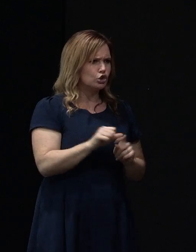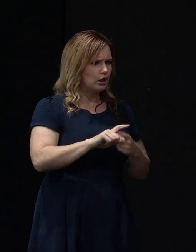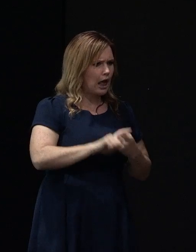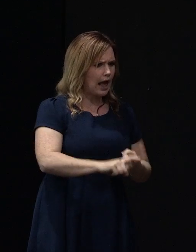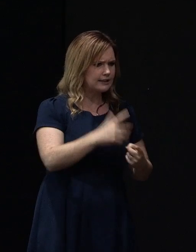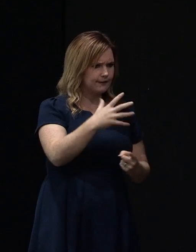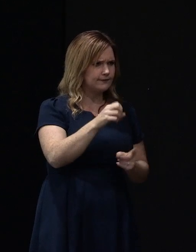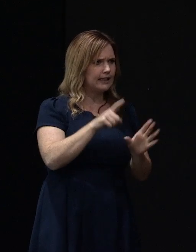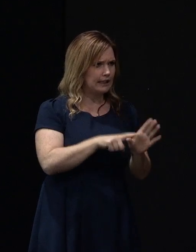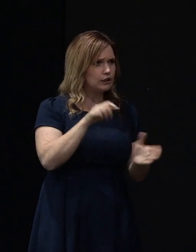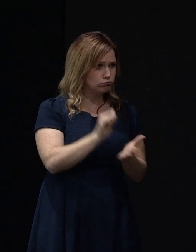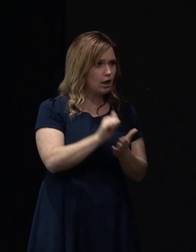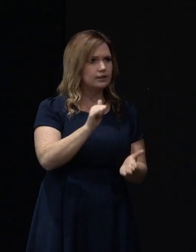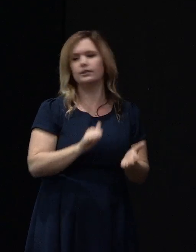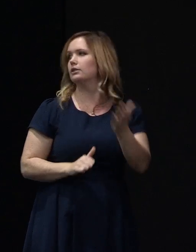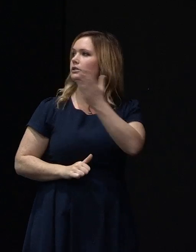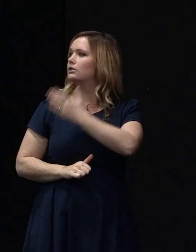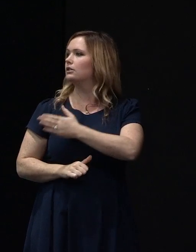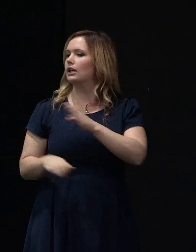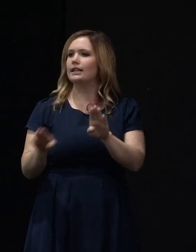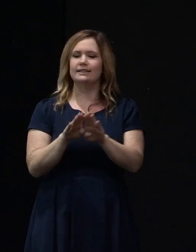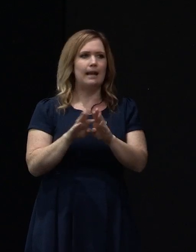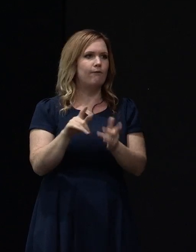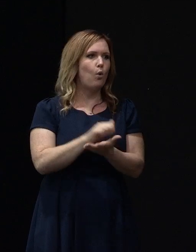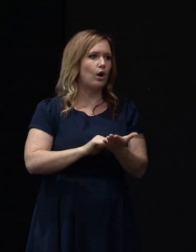as the foundation goes? It's the same design life as the concrete.